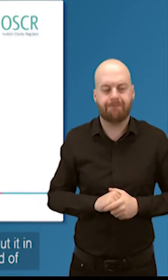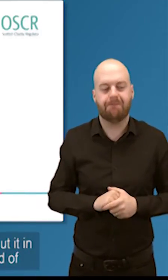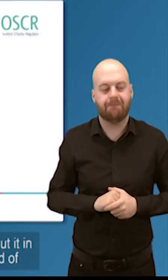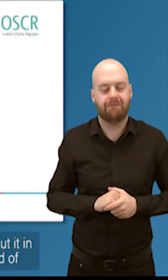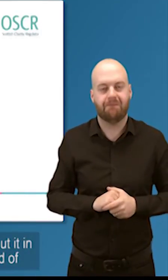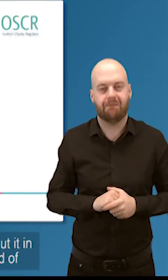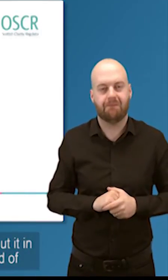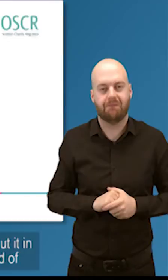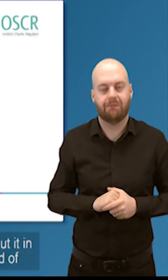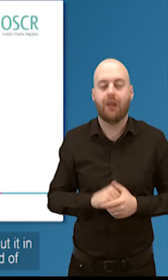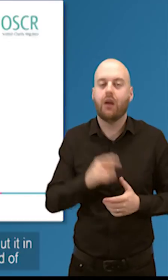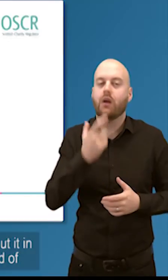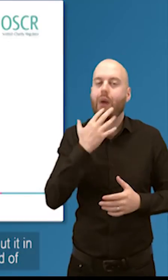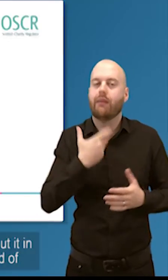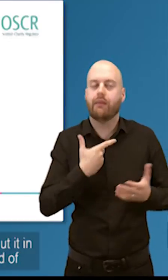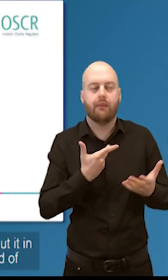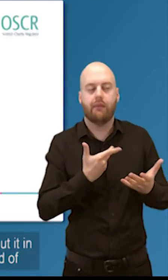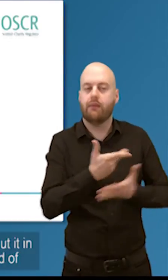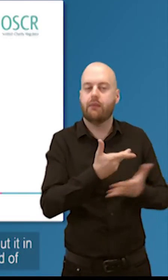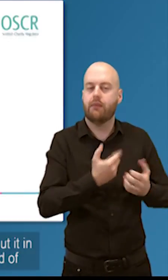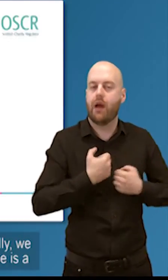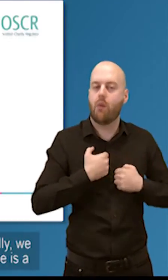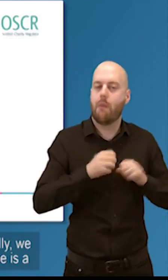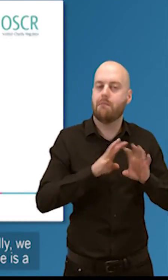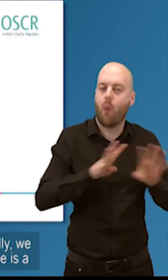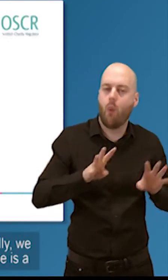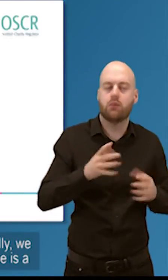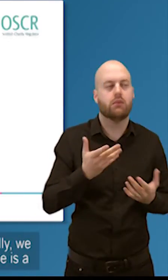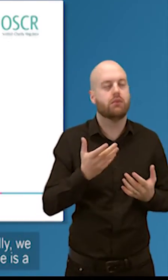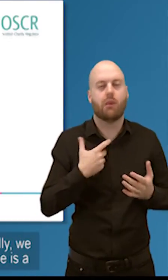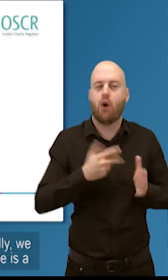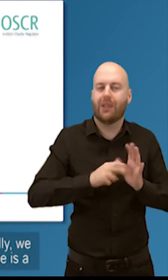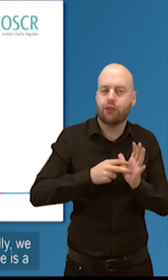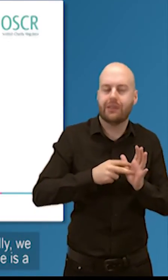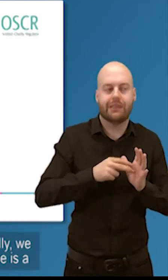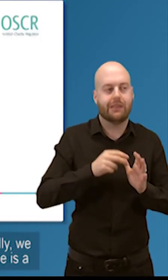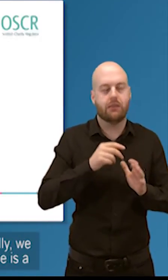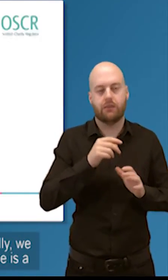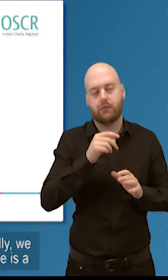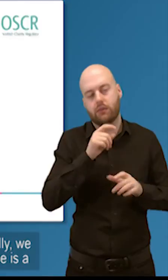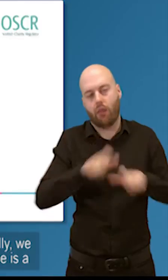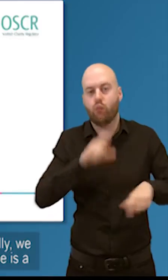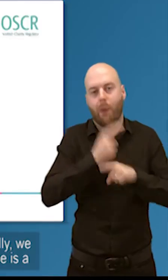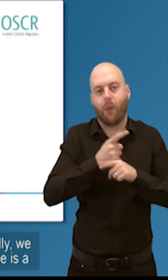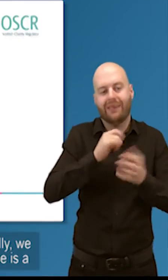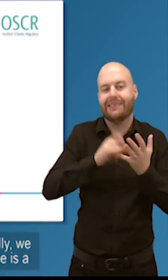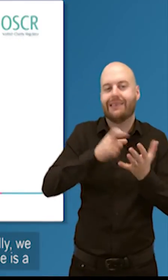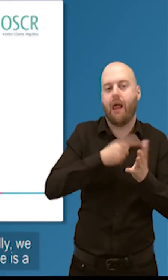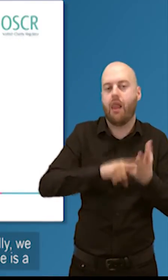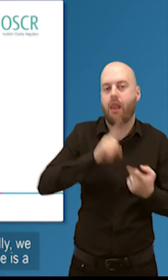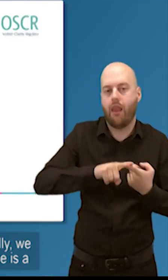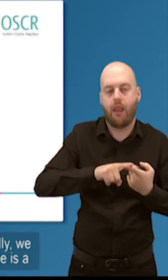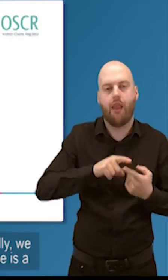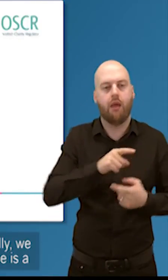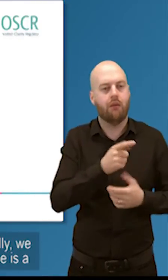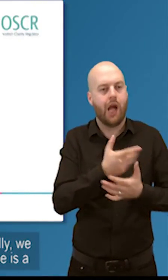at the amount of charities per head of population. We look at where they are geographically. We do all sorts of things.